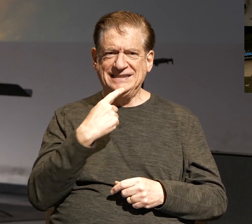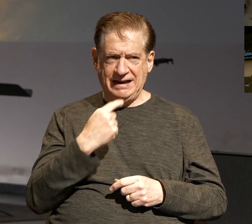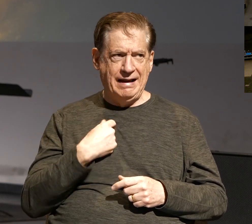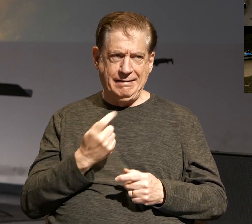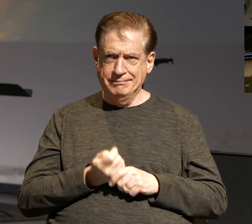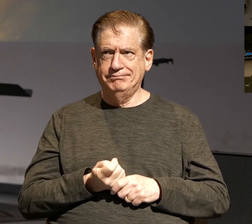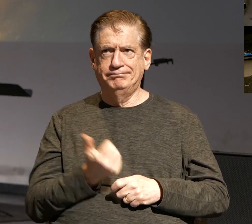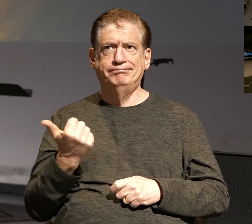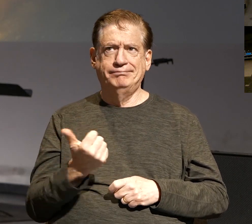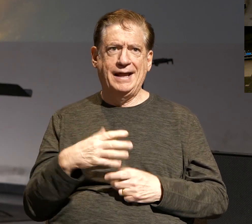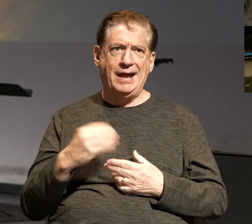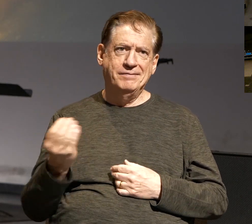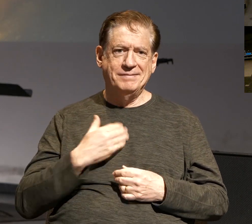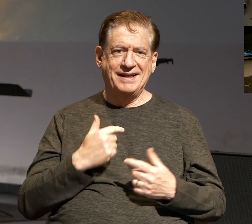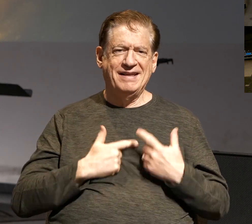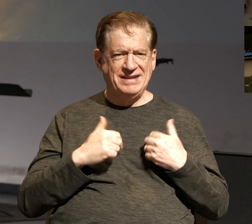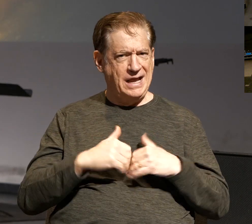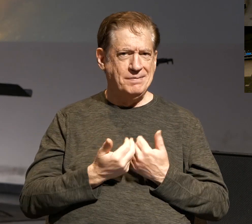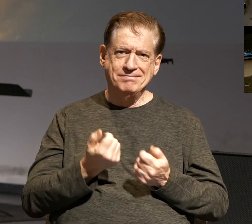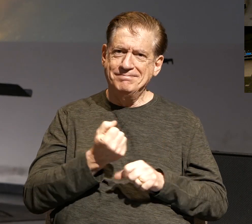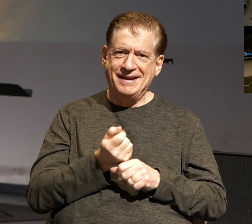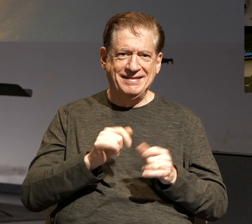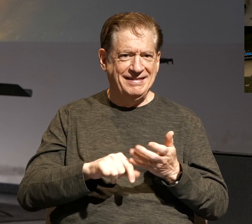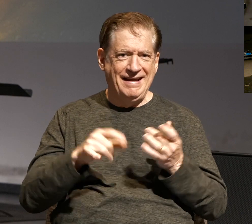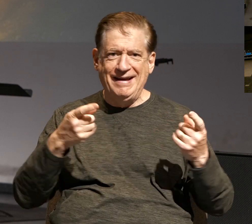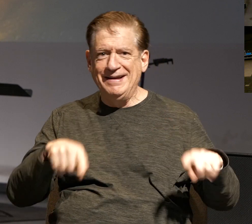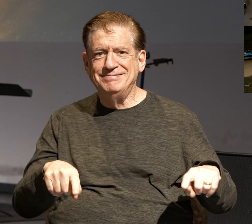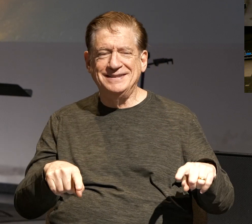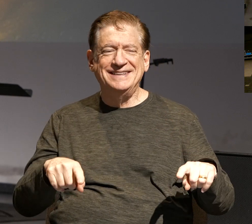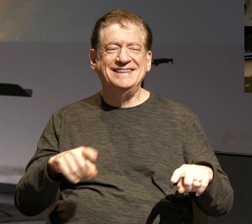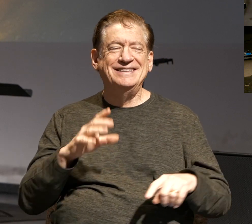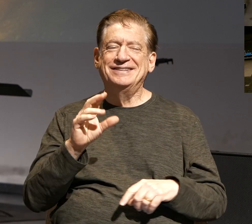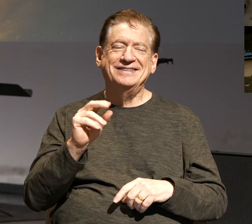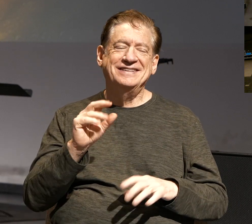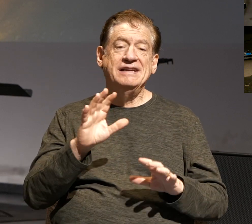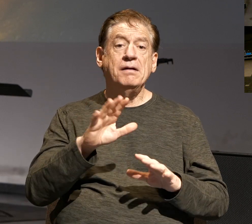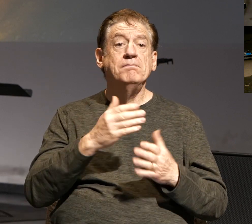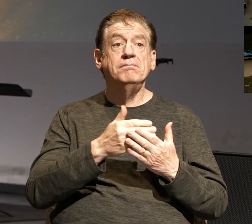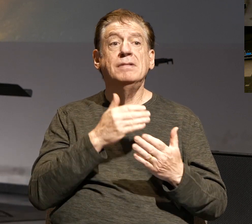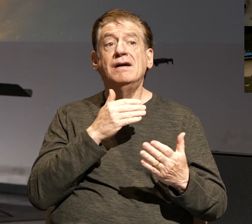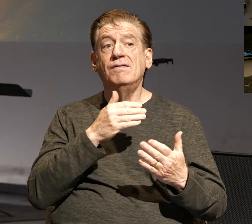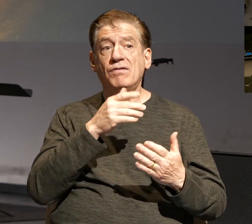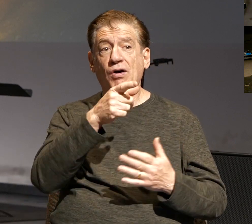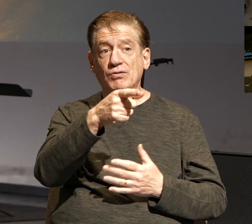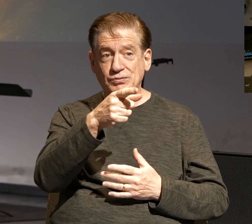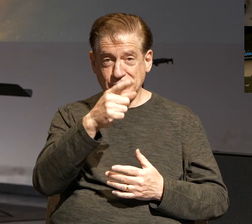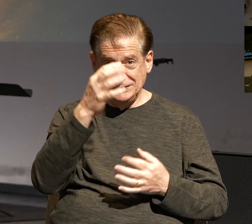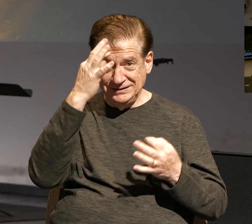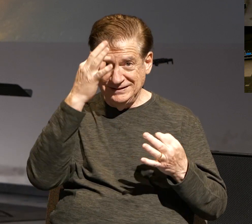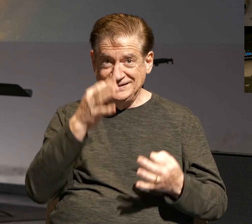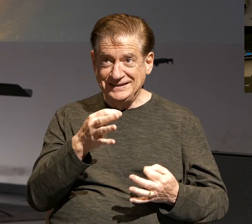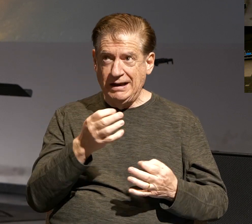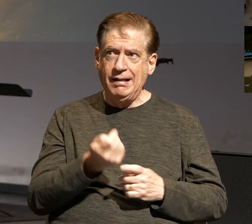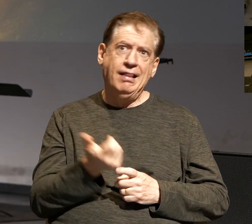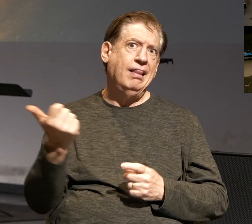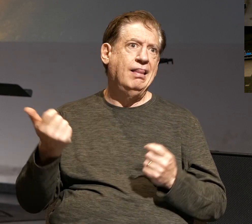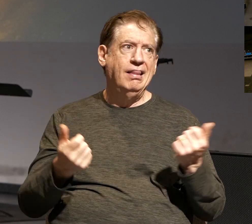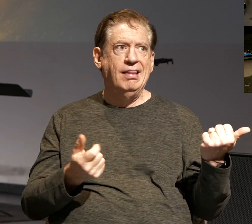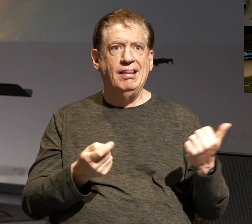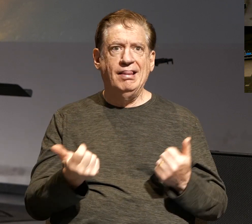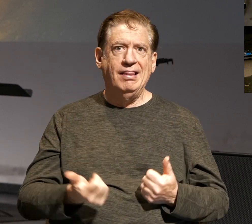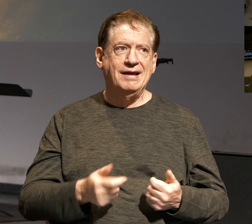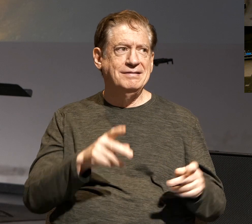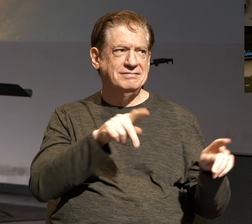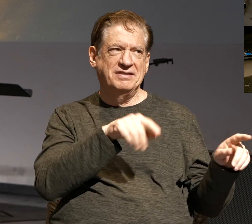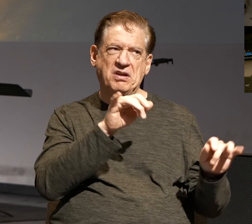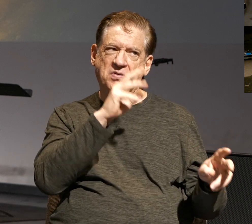Like, how can I make this happen? So, before you do that though, before you remove, you know, weird Uncle